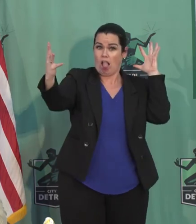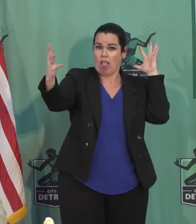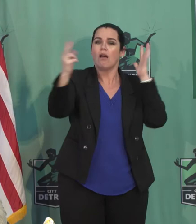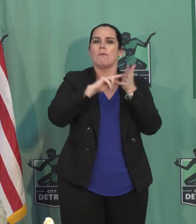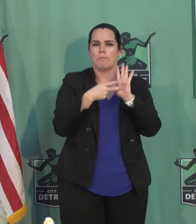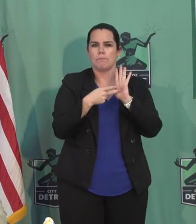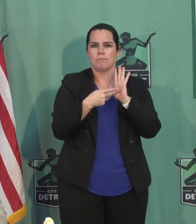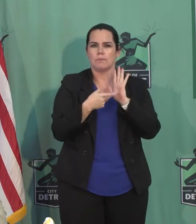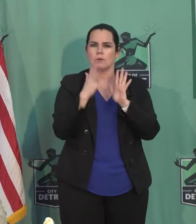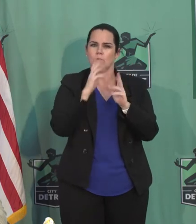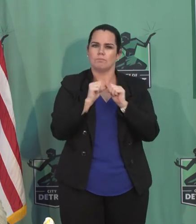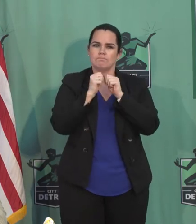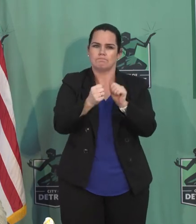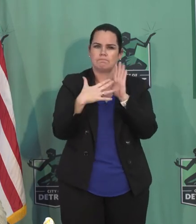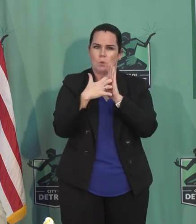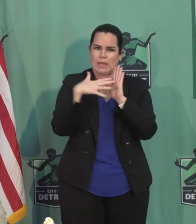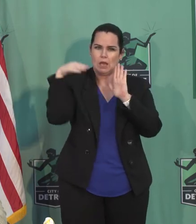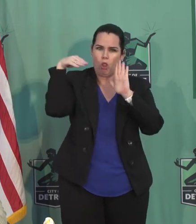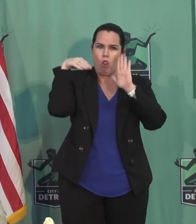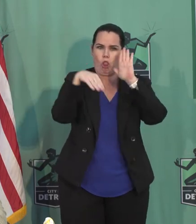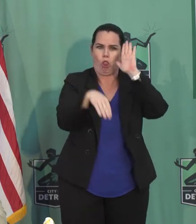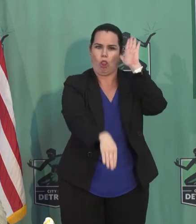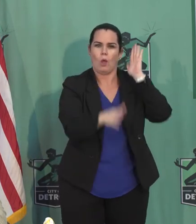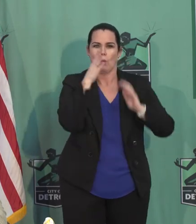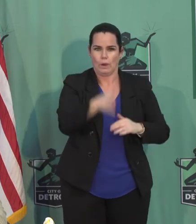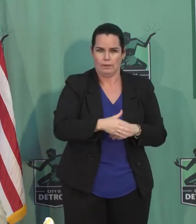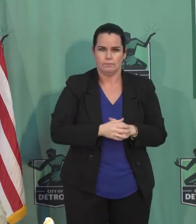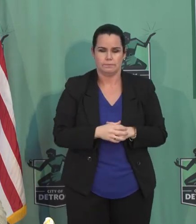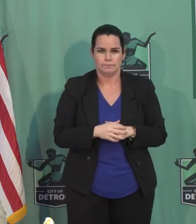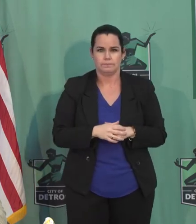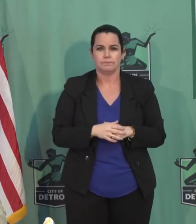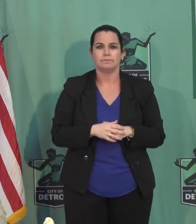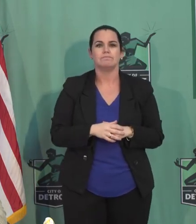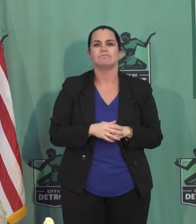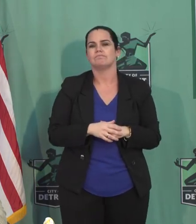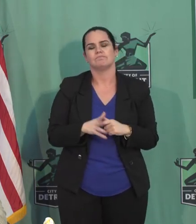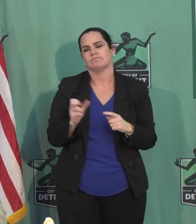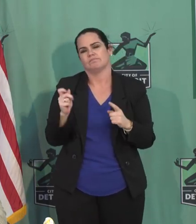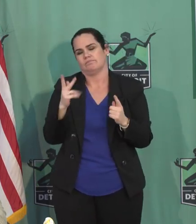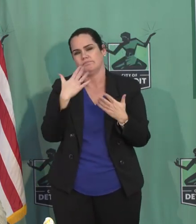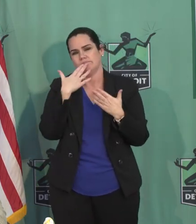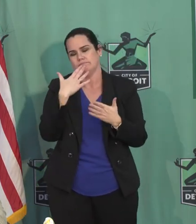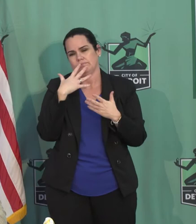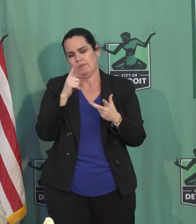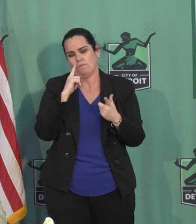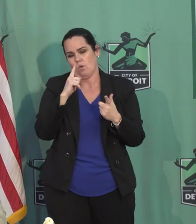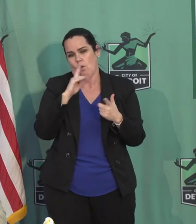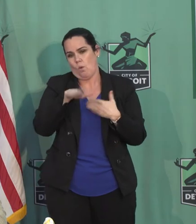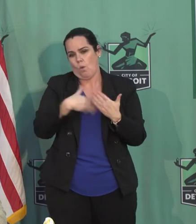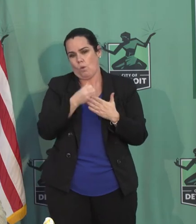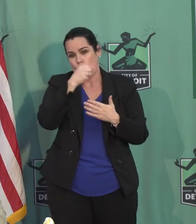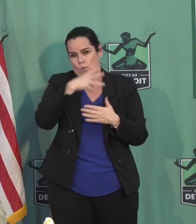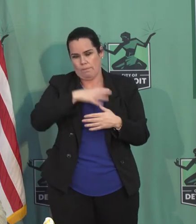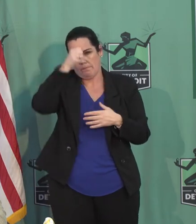And with that, what I'd like to do is the men and women on the front line all along,